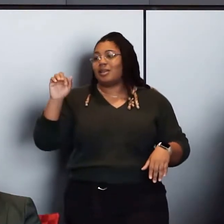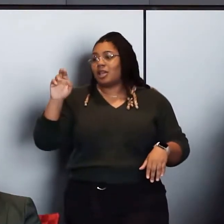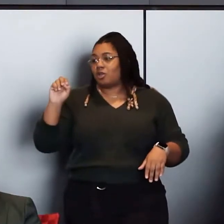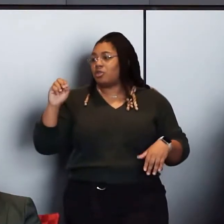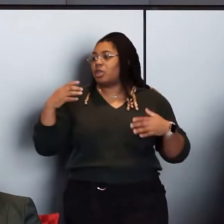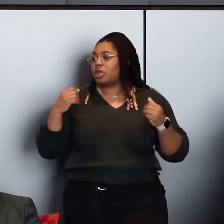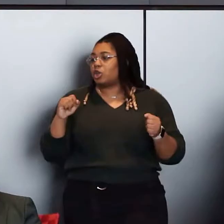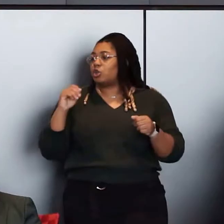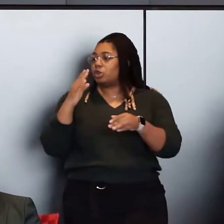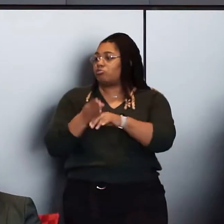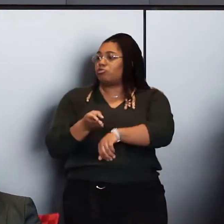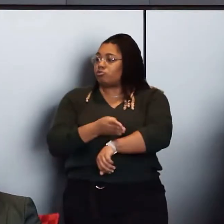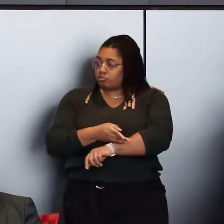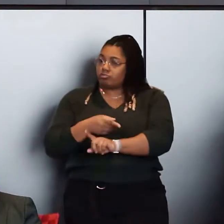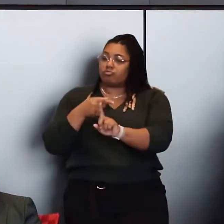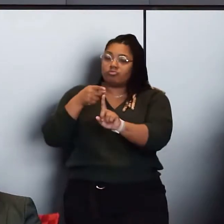trained